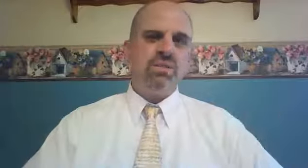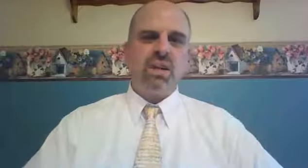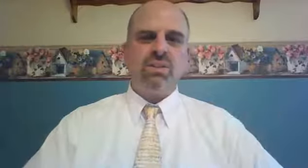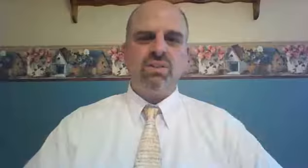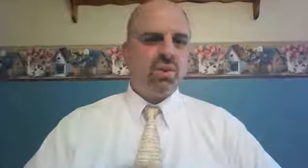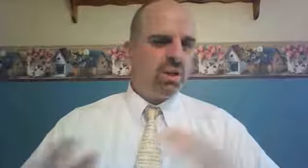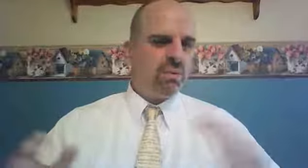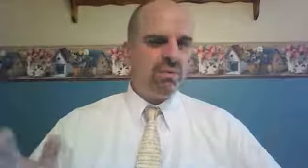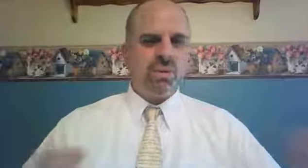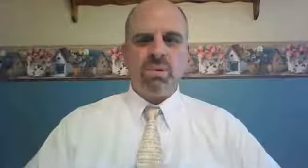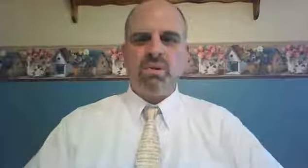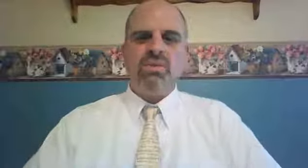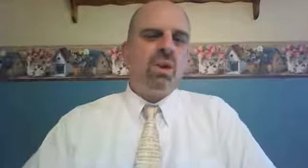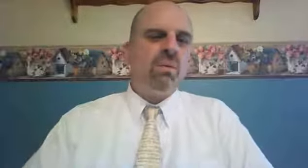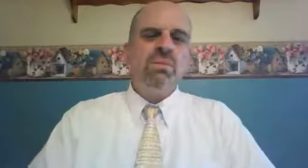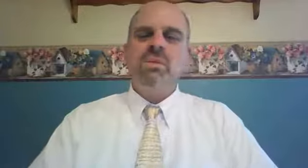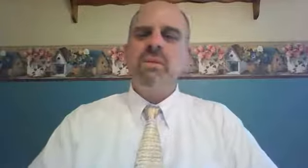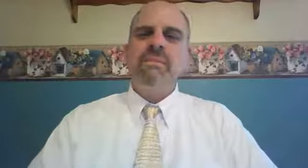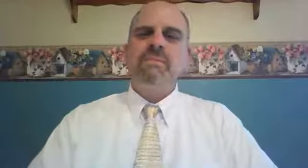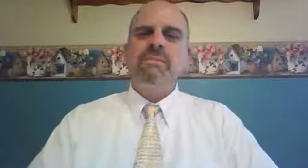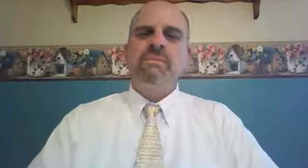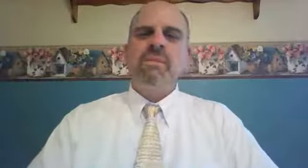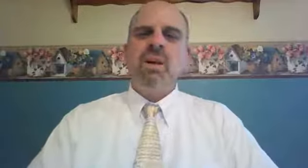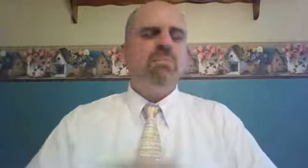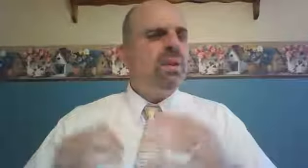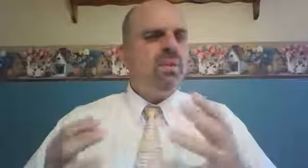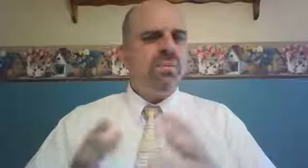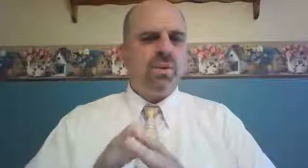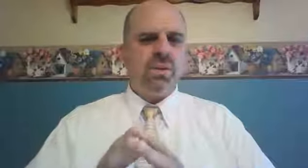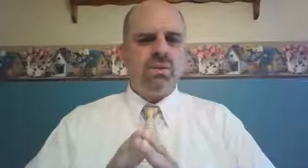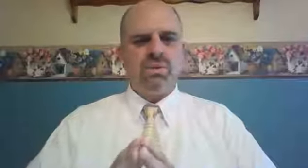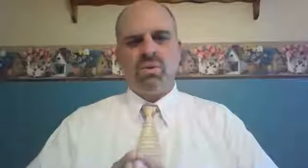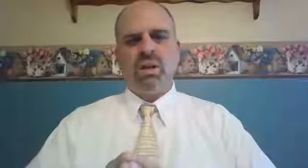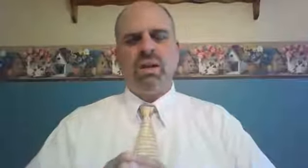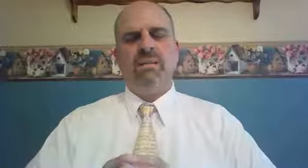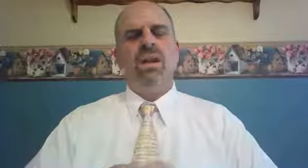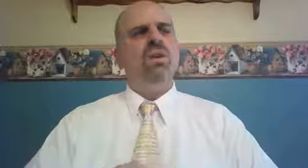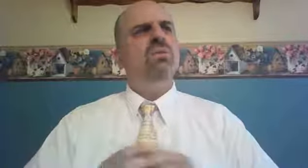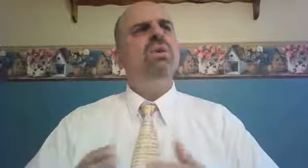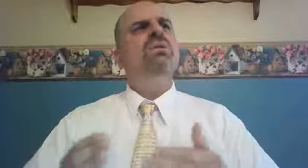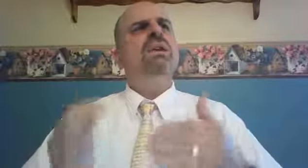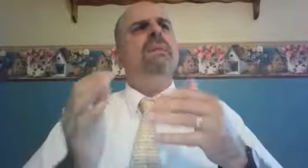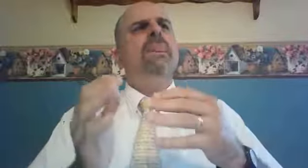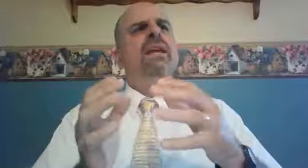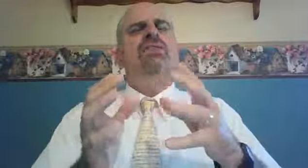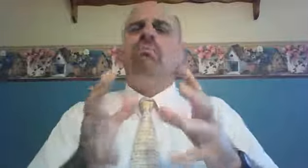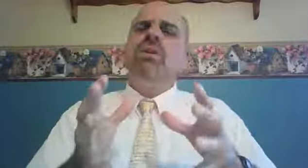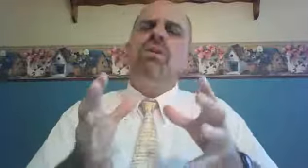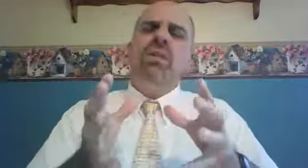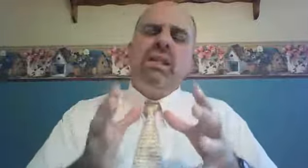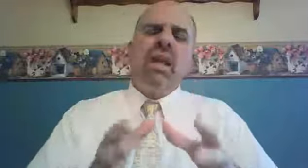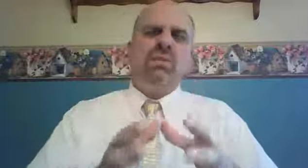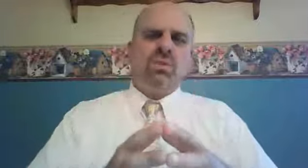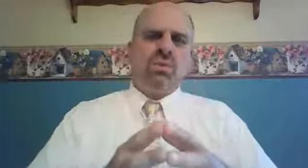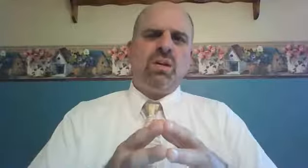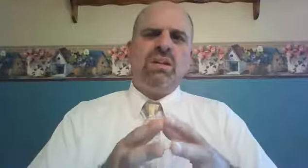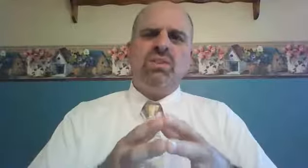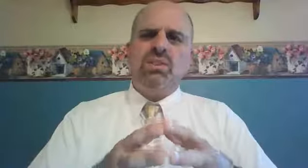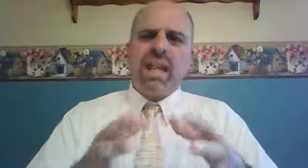of Judges, shortly before the book of Psalms. Ruth, beautiful story. Ruth is a beautiful love story that's